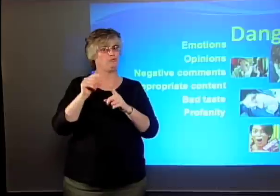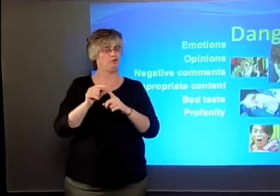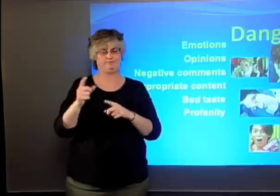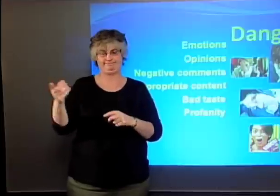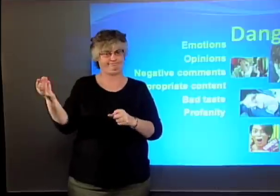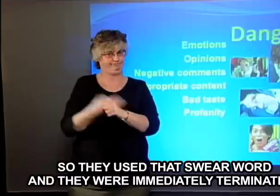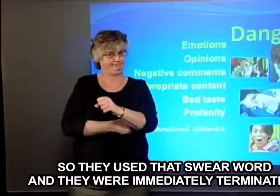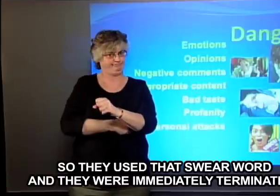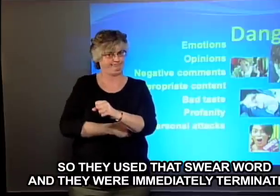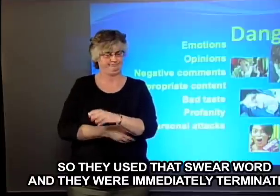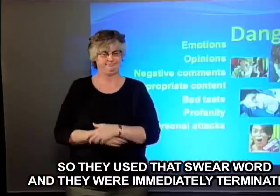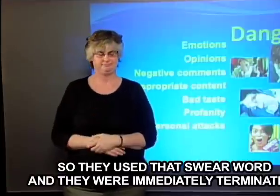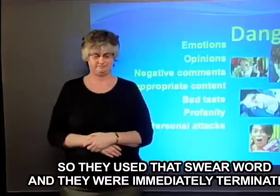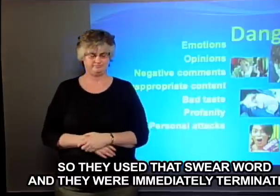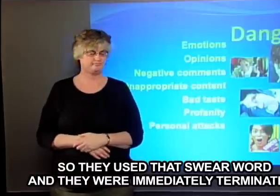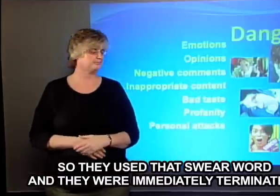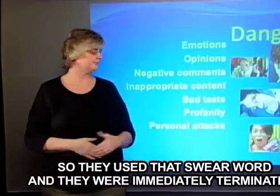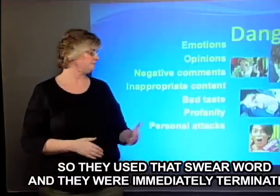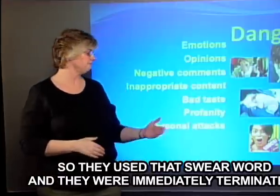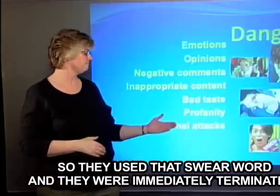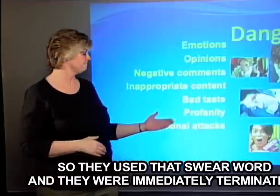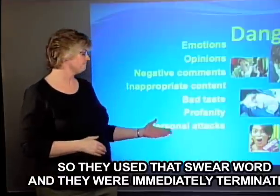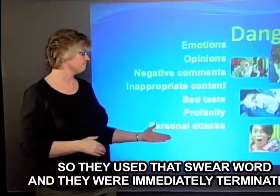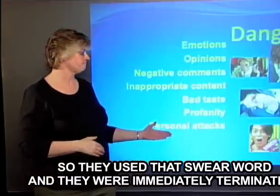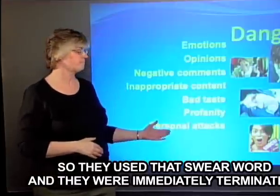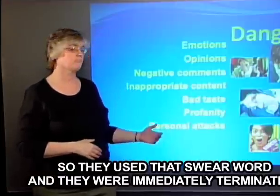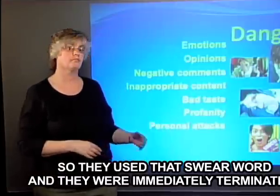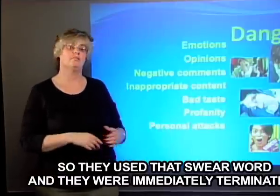So they used that swear word and they were immediately terminated.